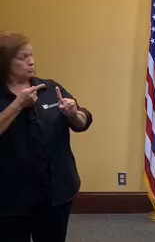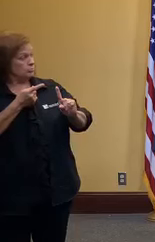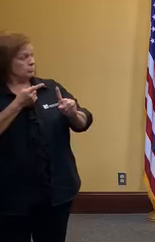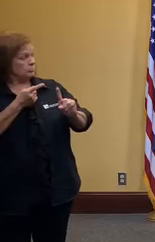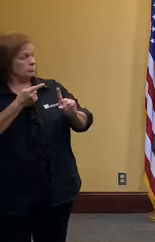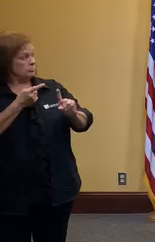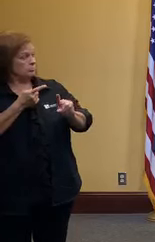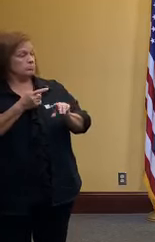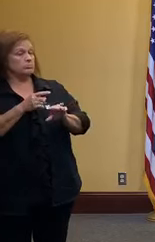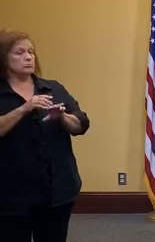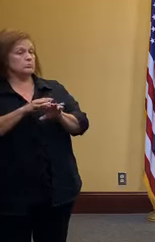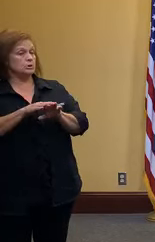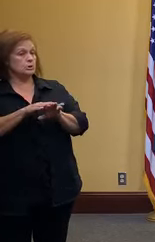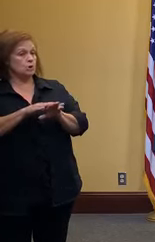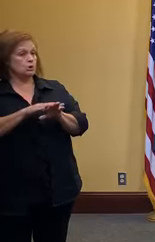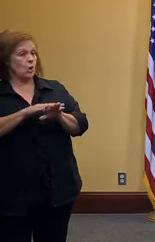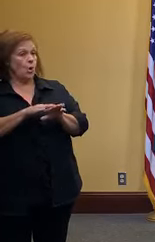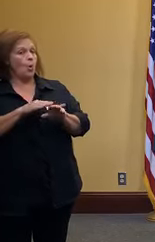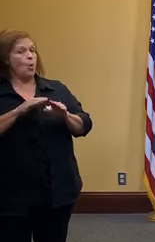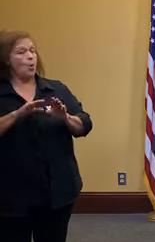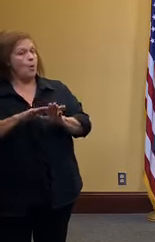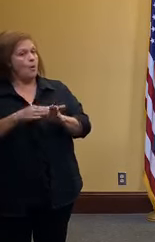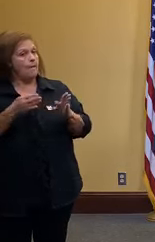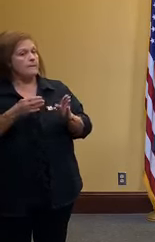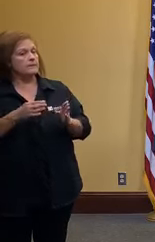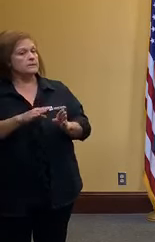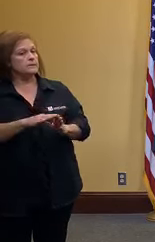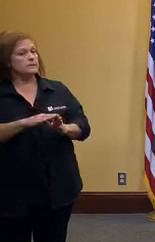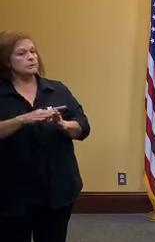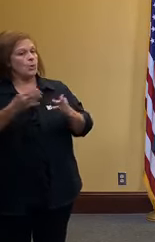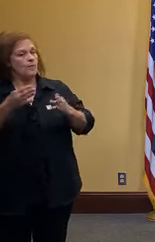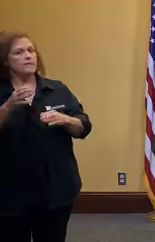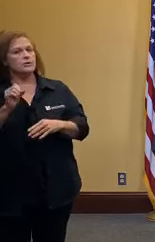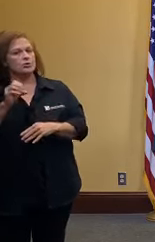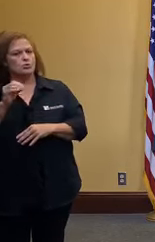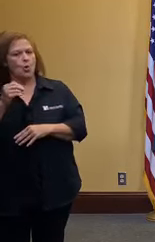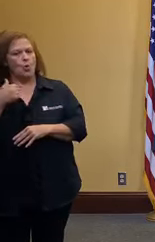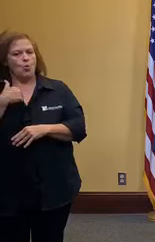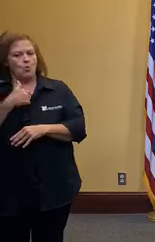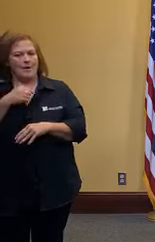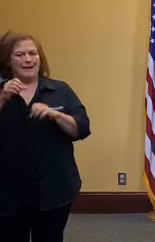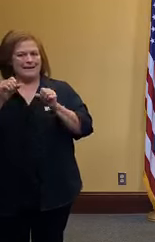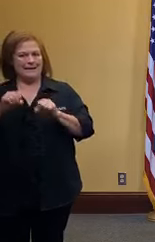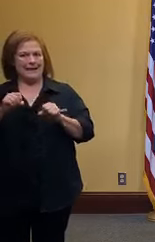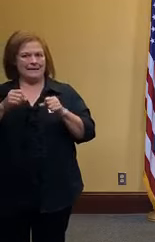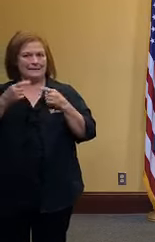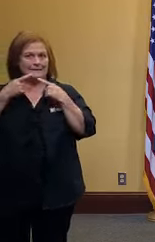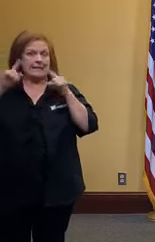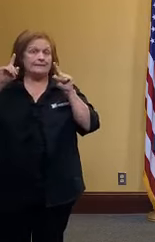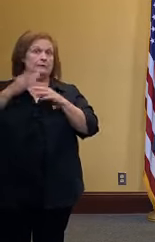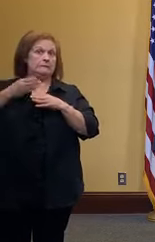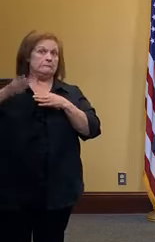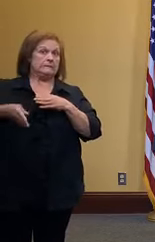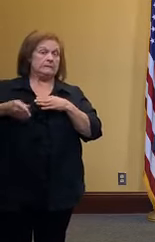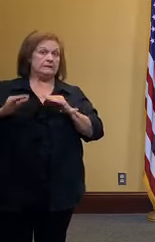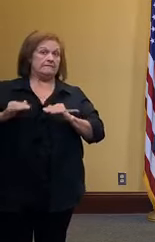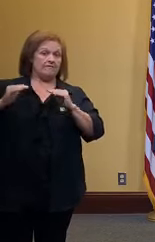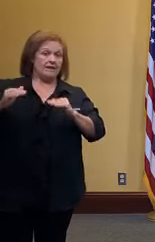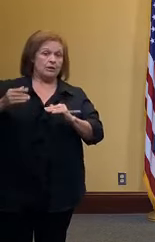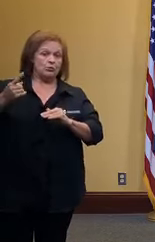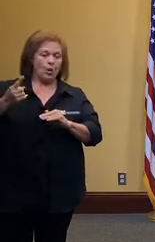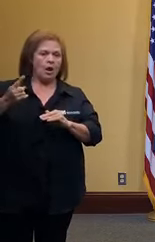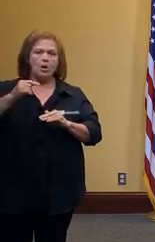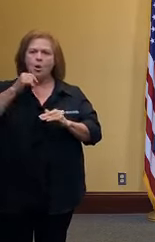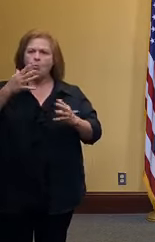reopen so that we can successfully do phase one and not have to go back